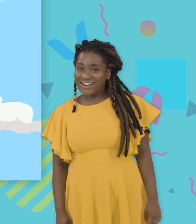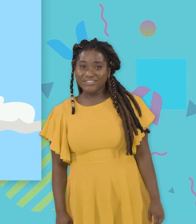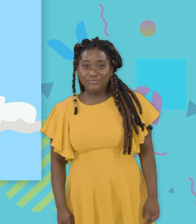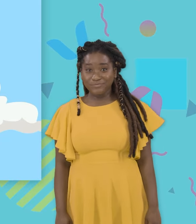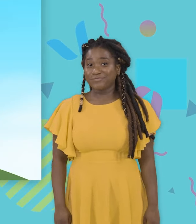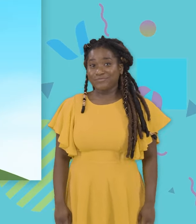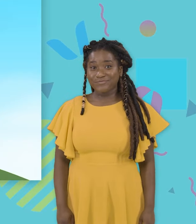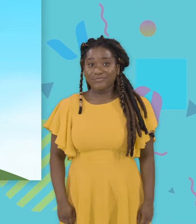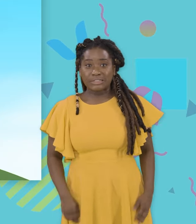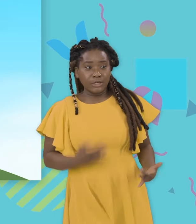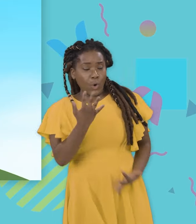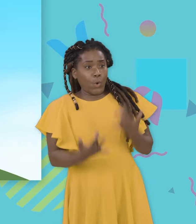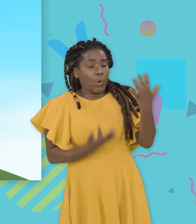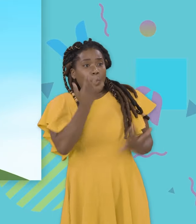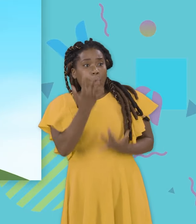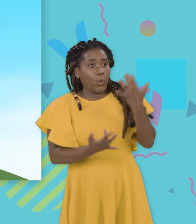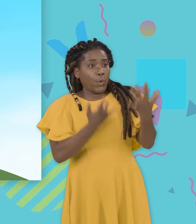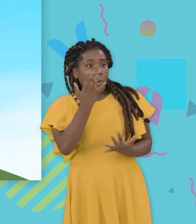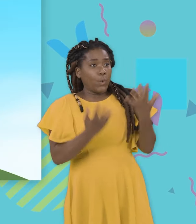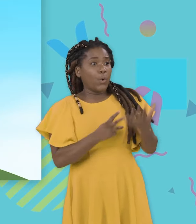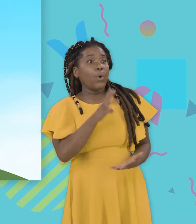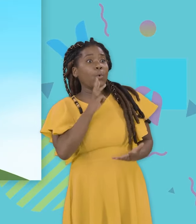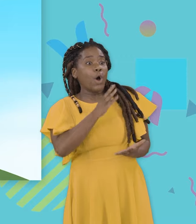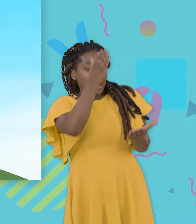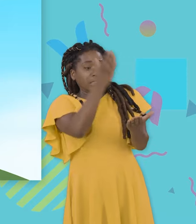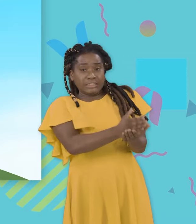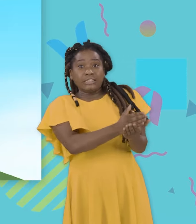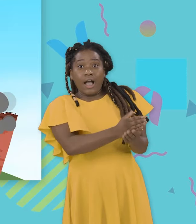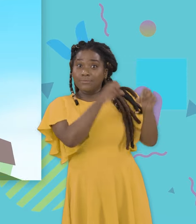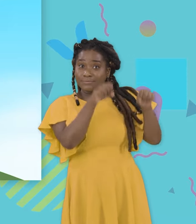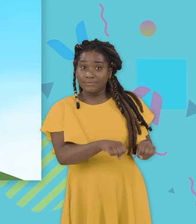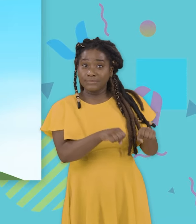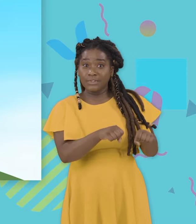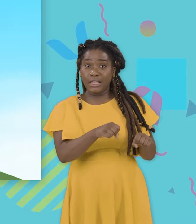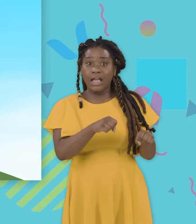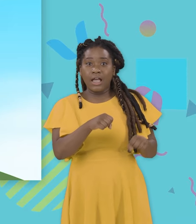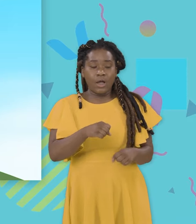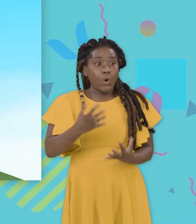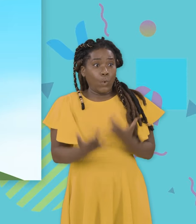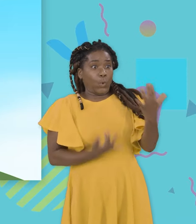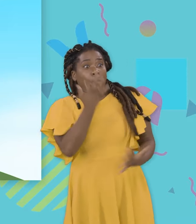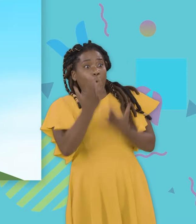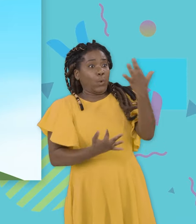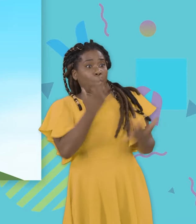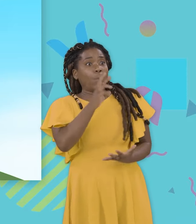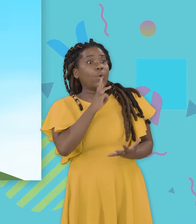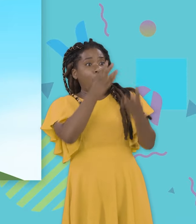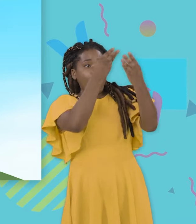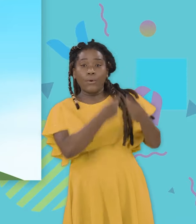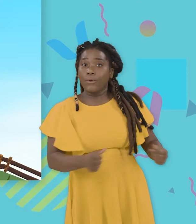It can fight forest fires from the sky It can stop those flames from getting too high It can